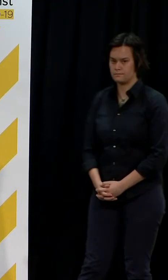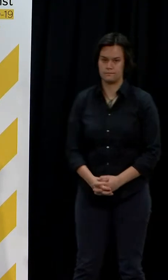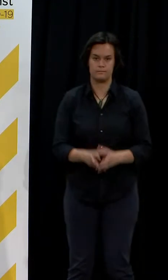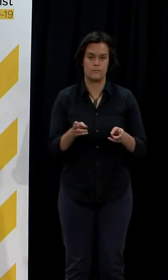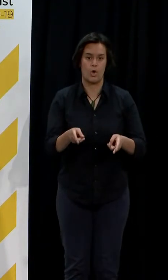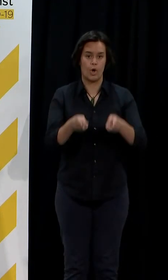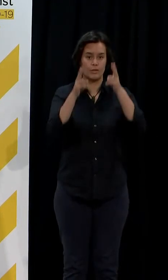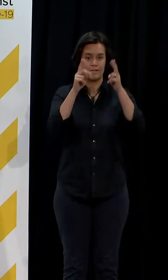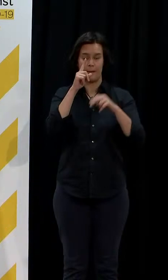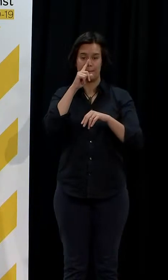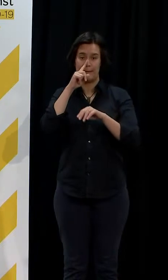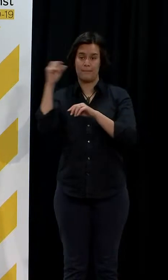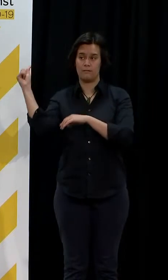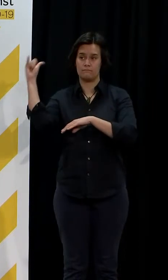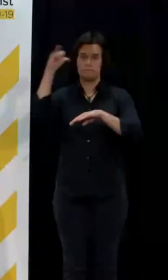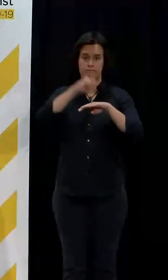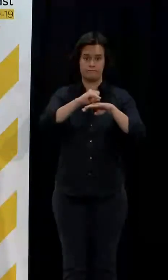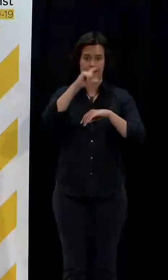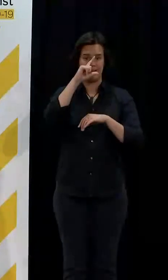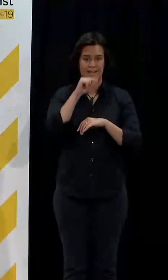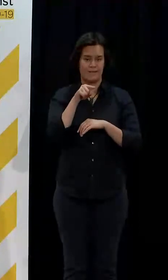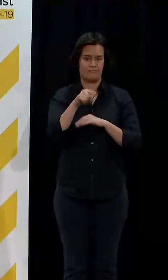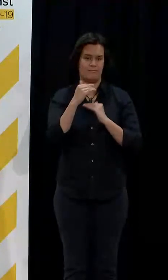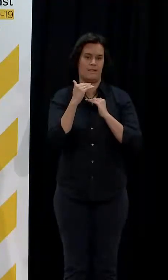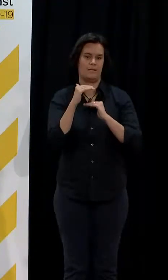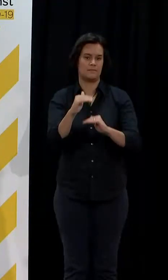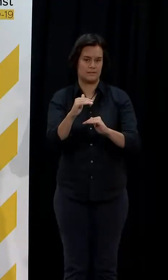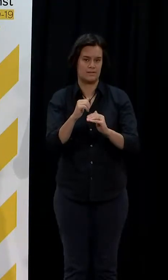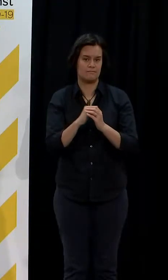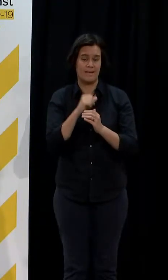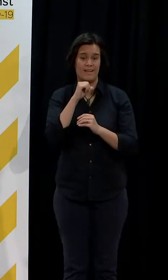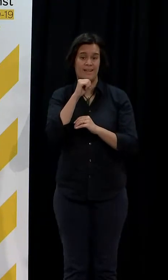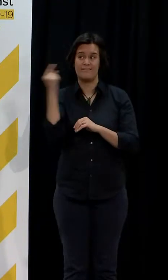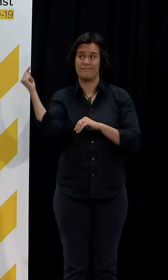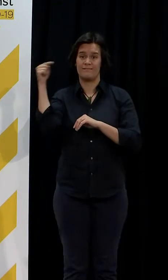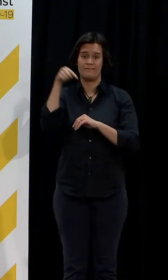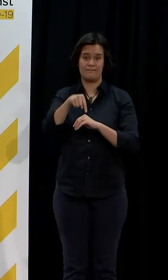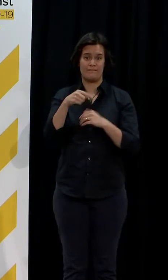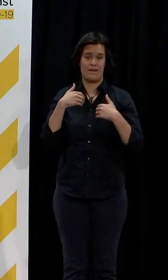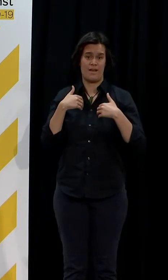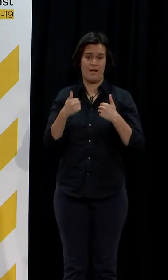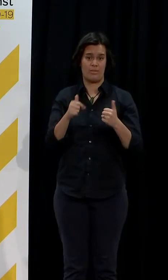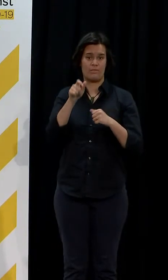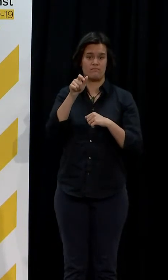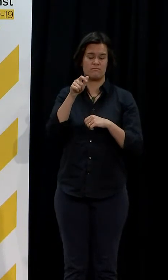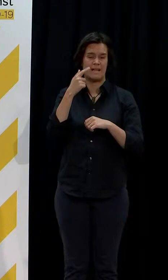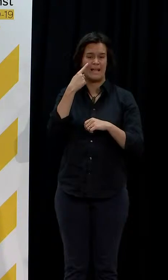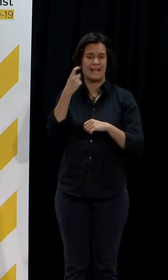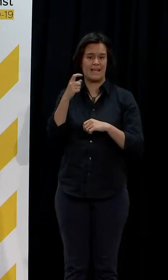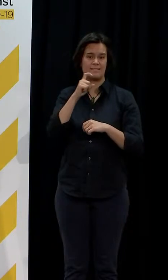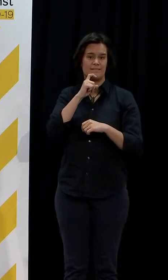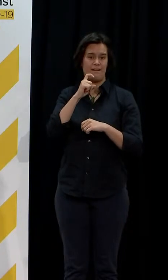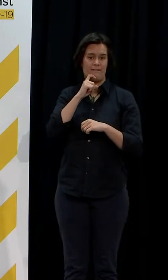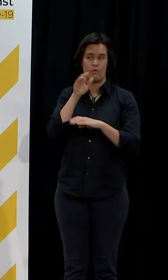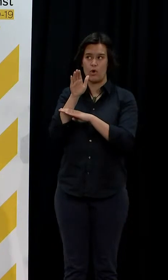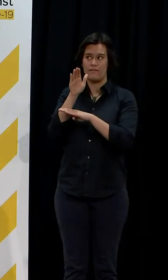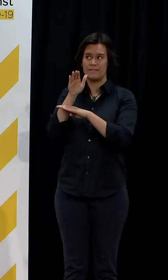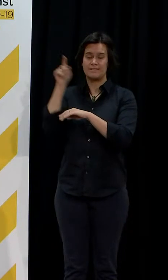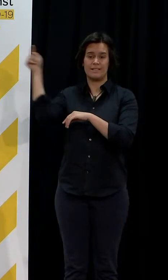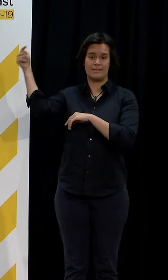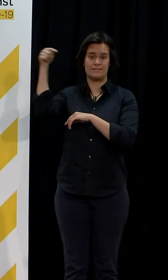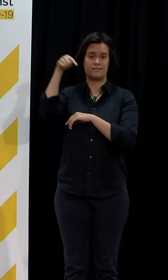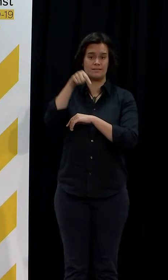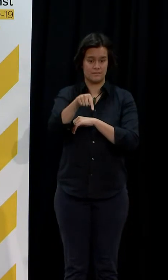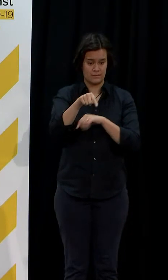those who have those legal entitlements to be in New Zealand. And that is one of the devastatingly sad things about what we've had to do at our borders.